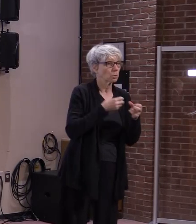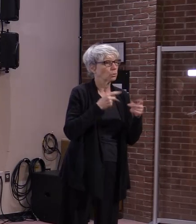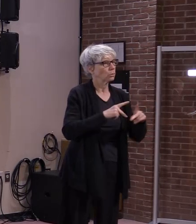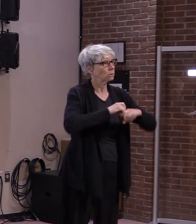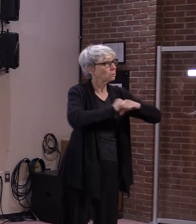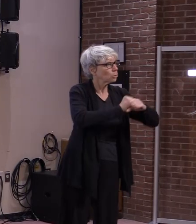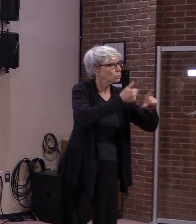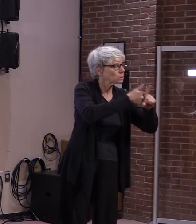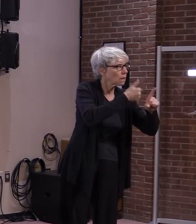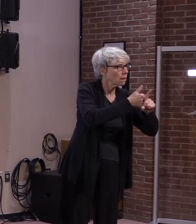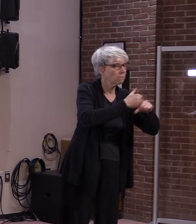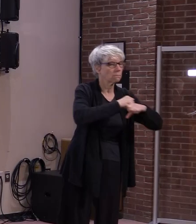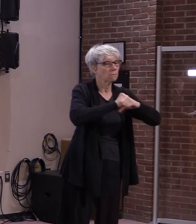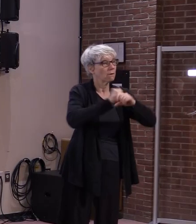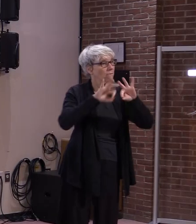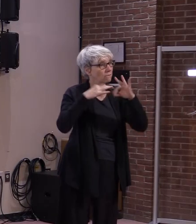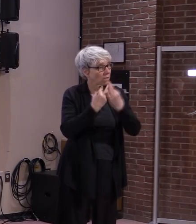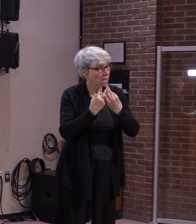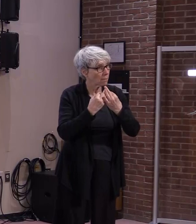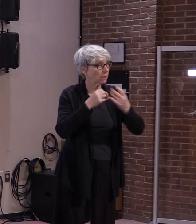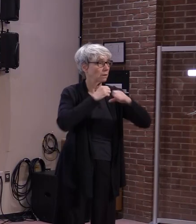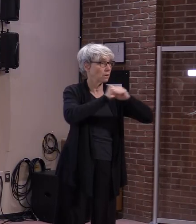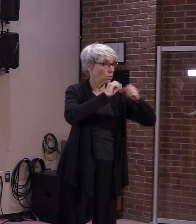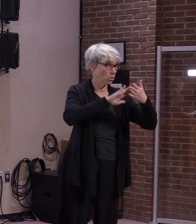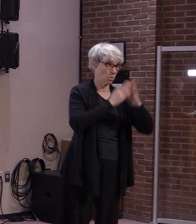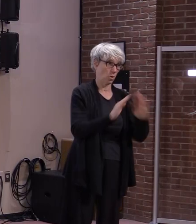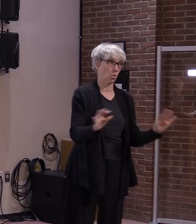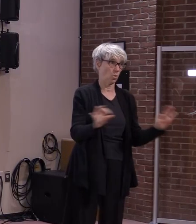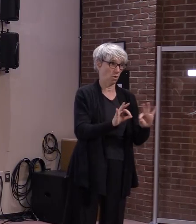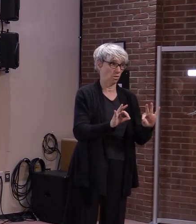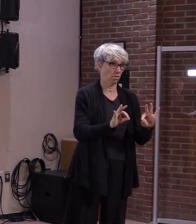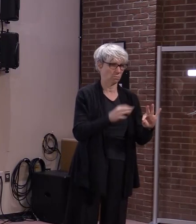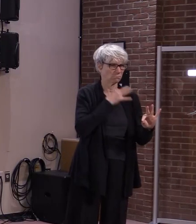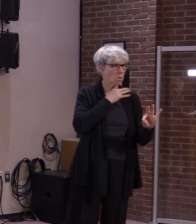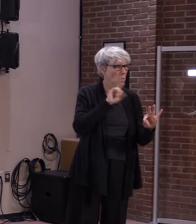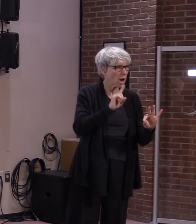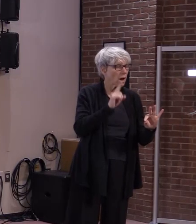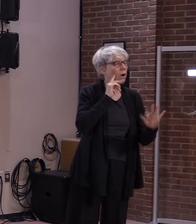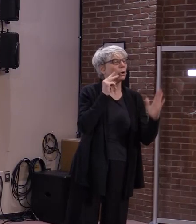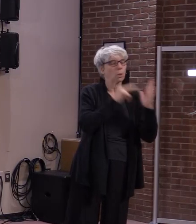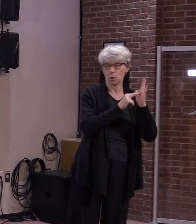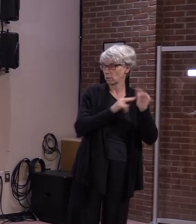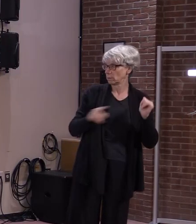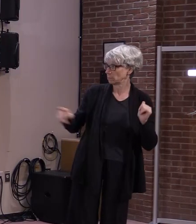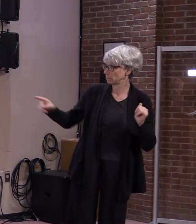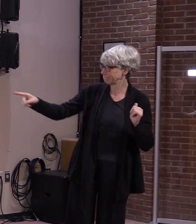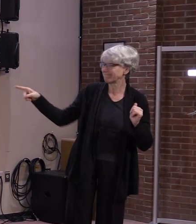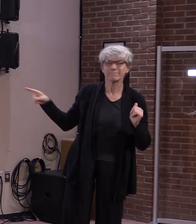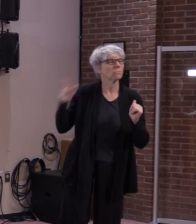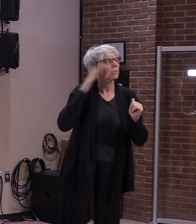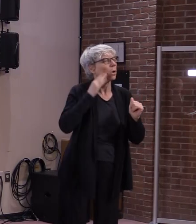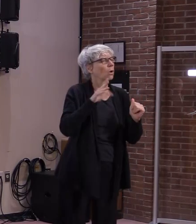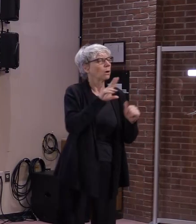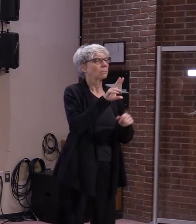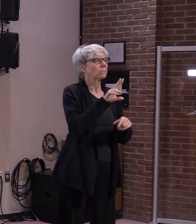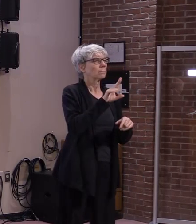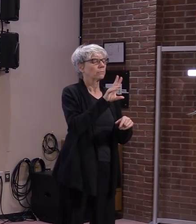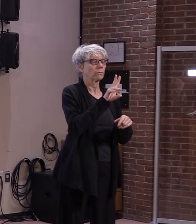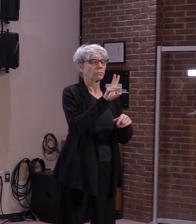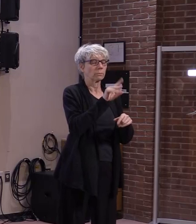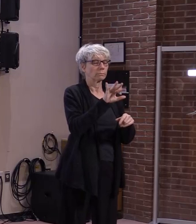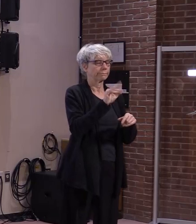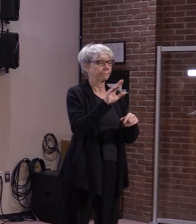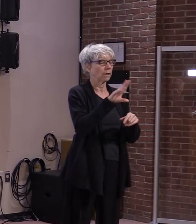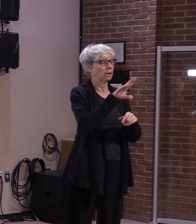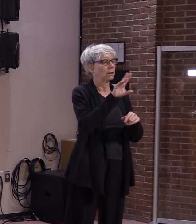You can visit Health Vermont dot gov slash my vaccine for more information. Most pharmacies and you can